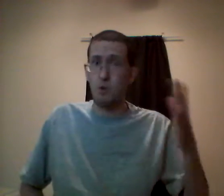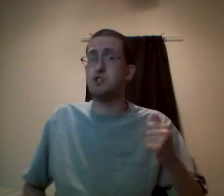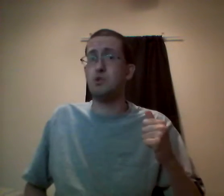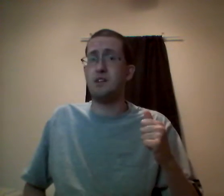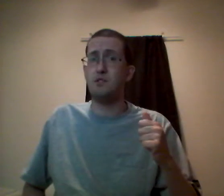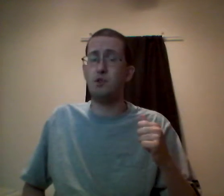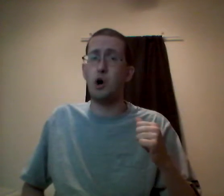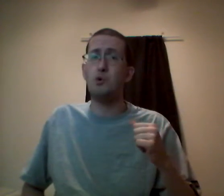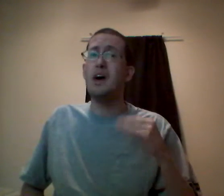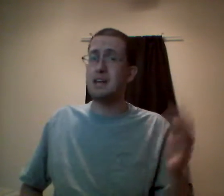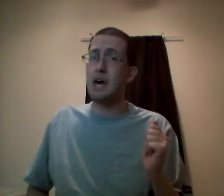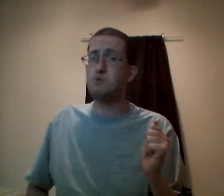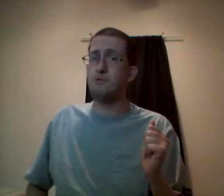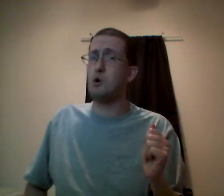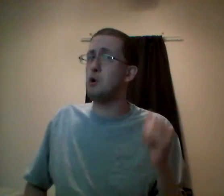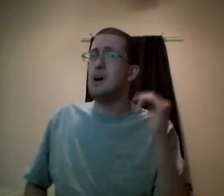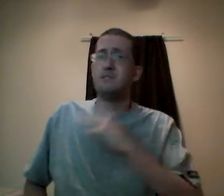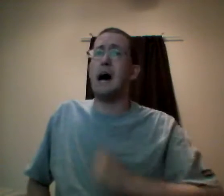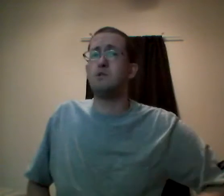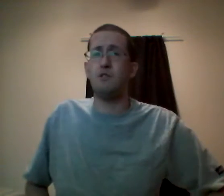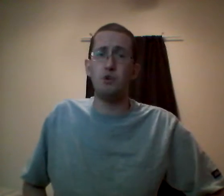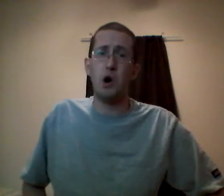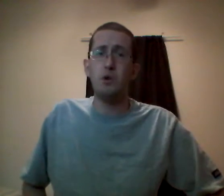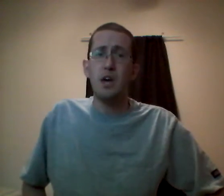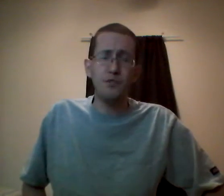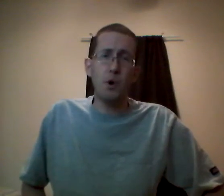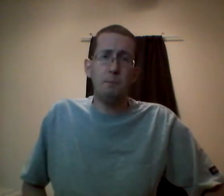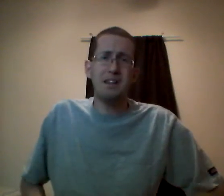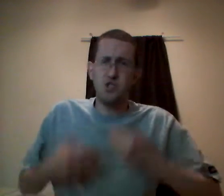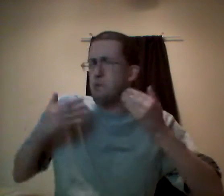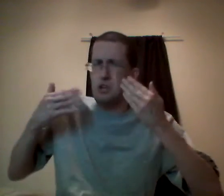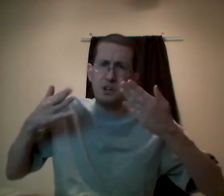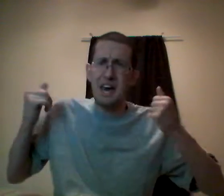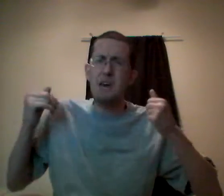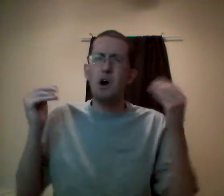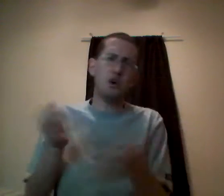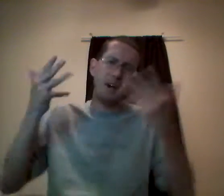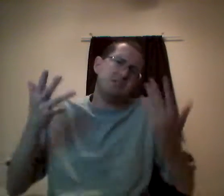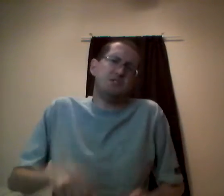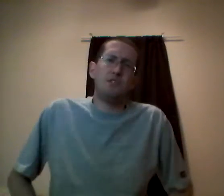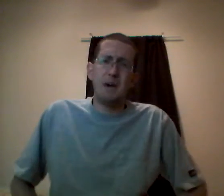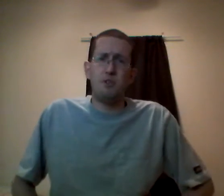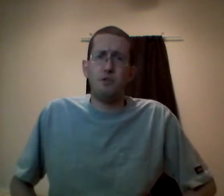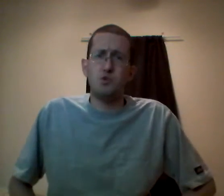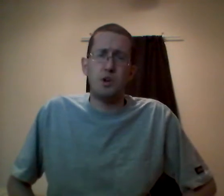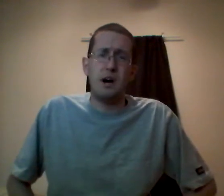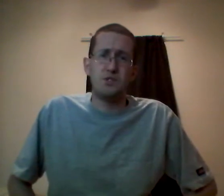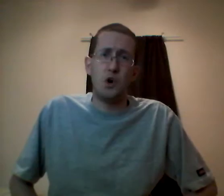original content of your own, games of your own, titles of your own. And if you want, I'm not distributing your game. Go ahead and sell the game on the virtual console.